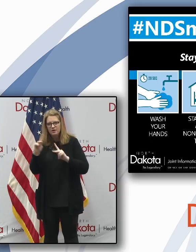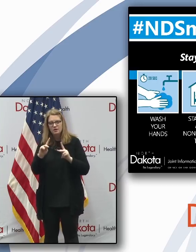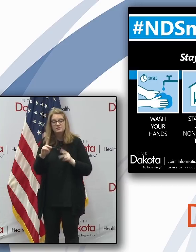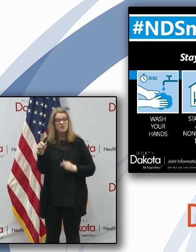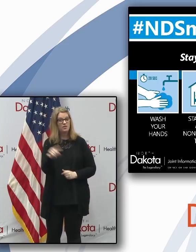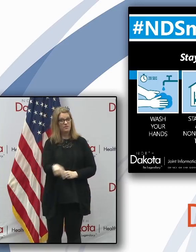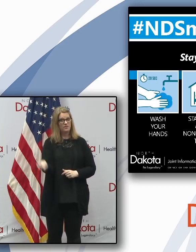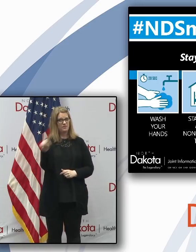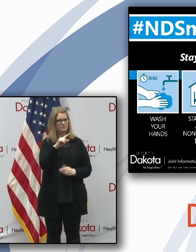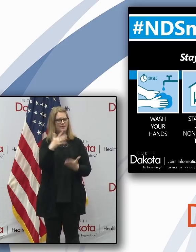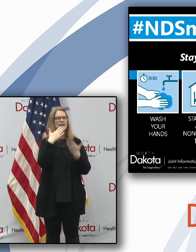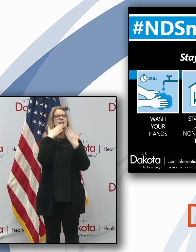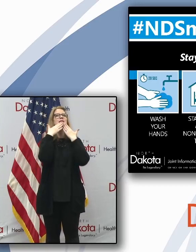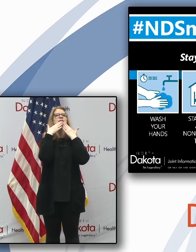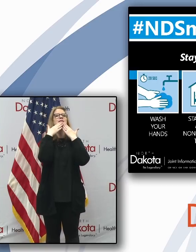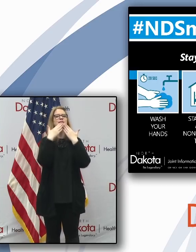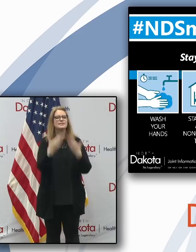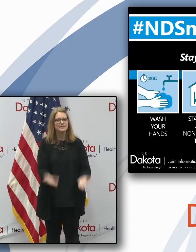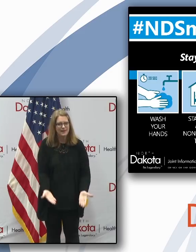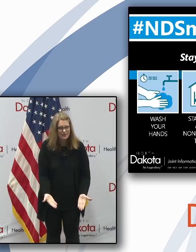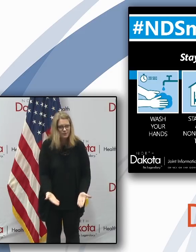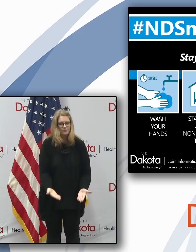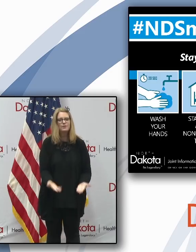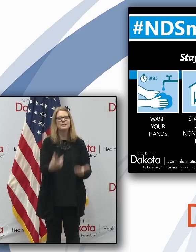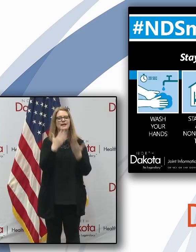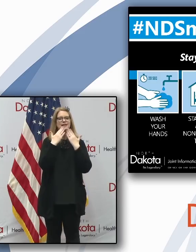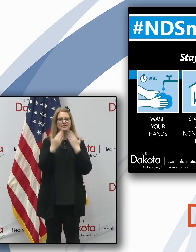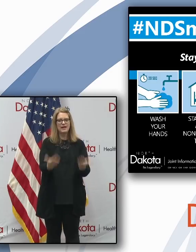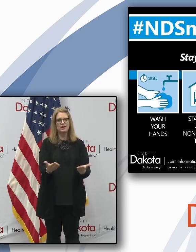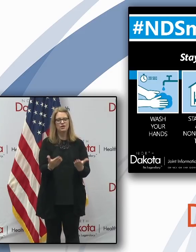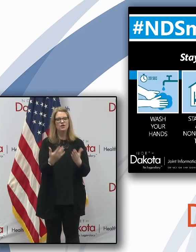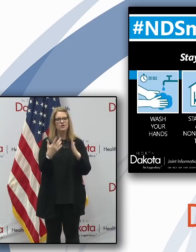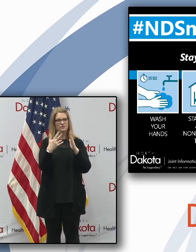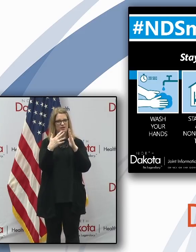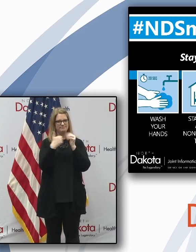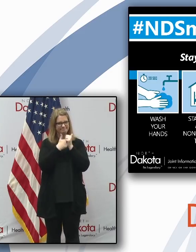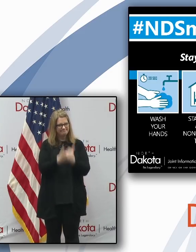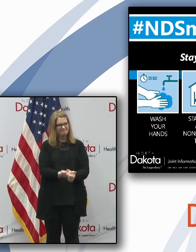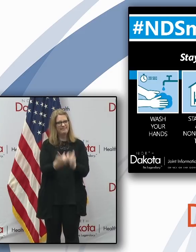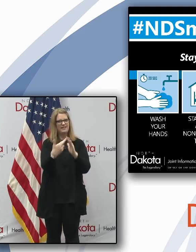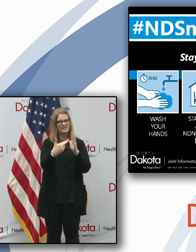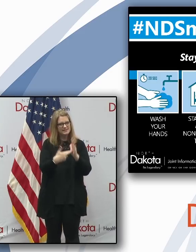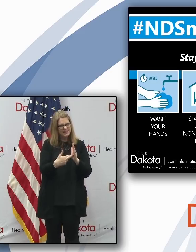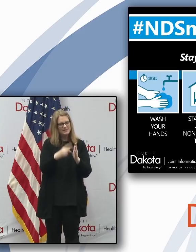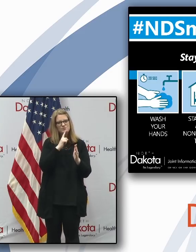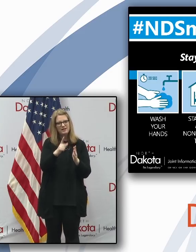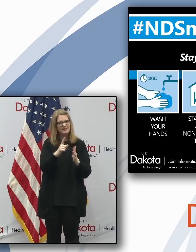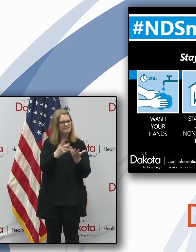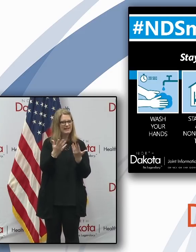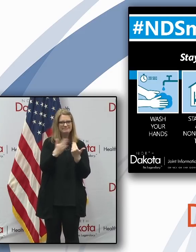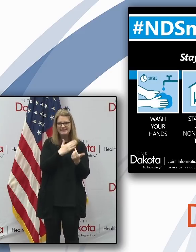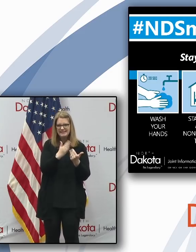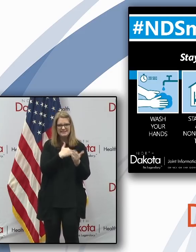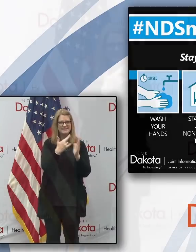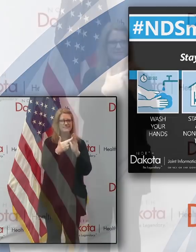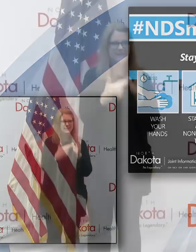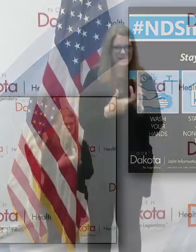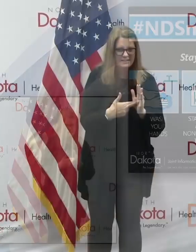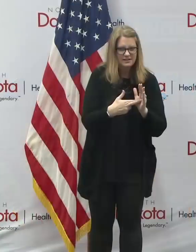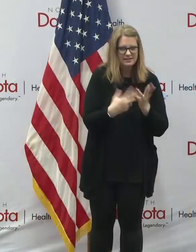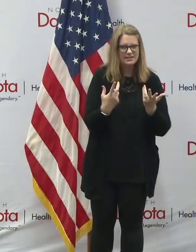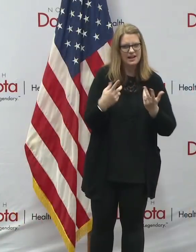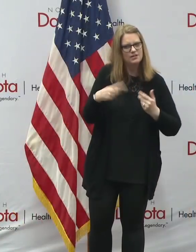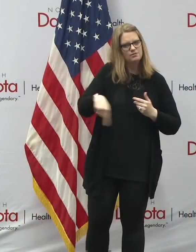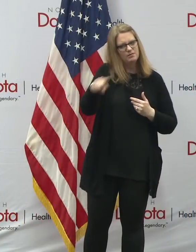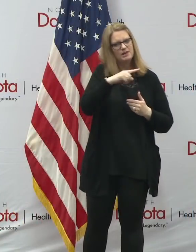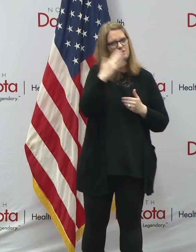this pragmatic guidance, which really relies on your self and individual responsibility, which we know we have